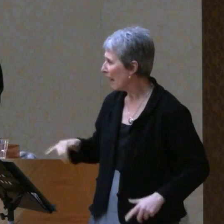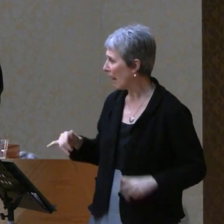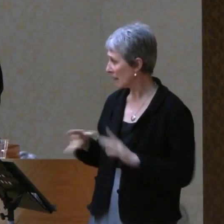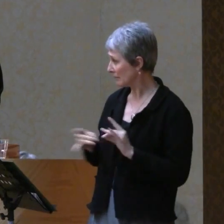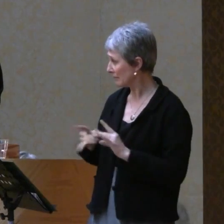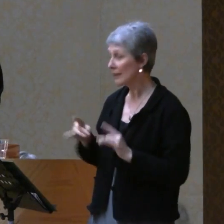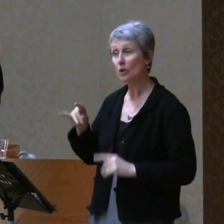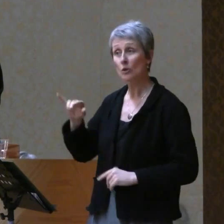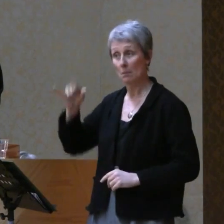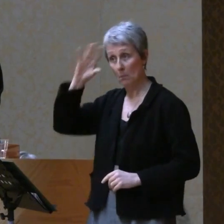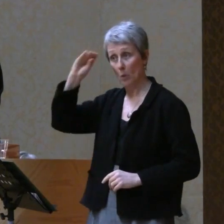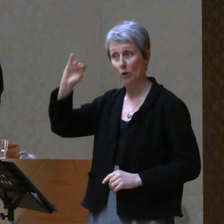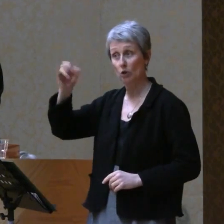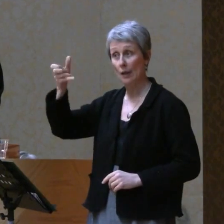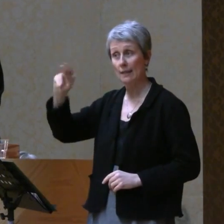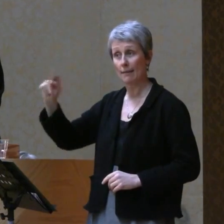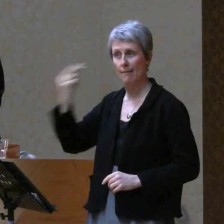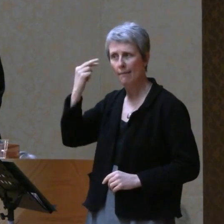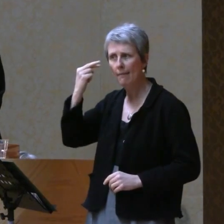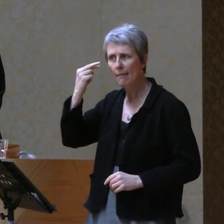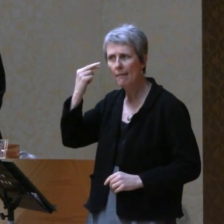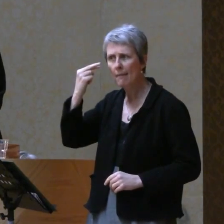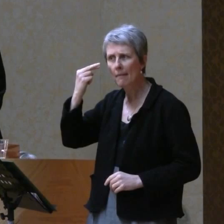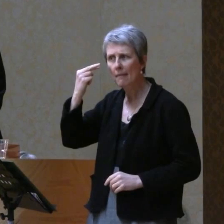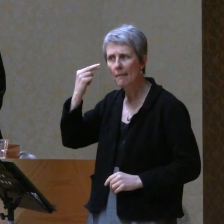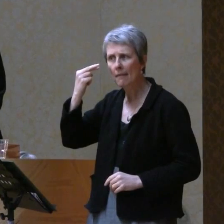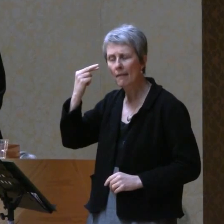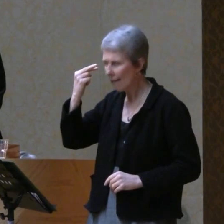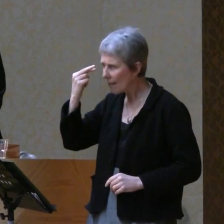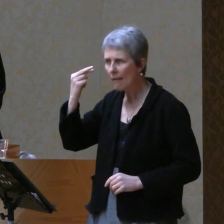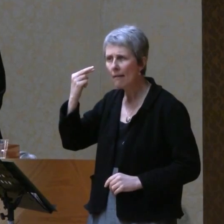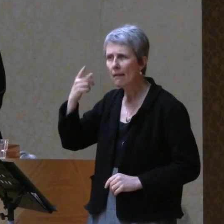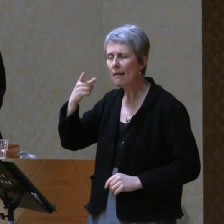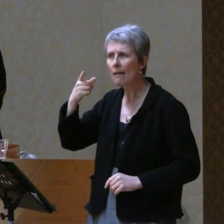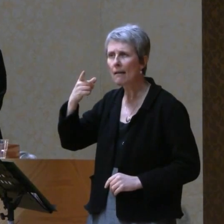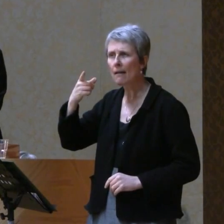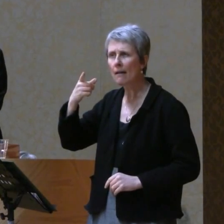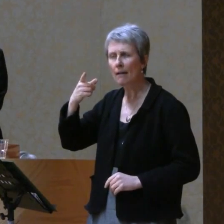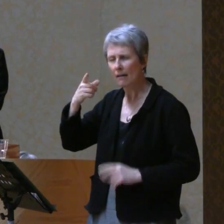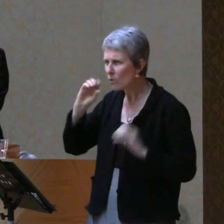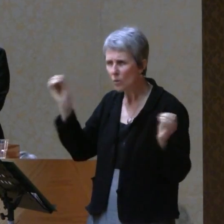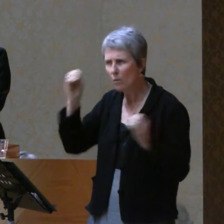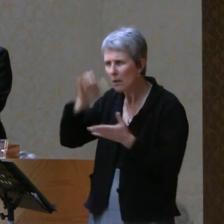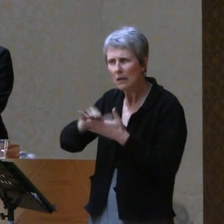Jason looked at me with fascination as if he'd just discovered I was a uniform.